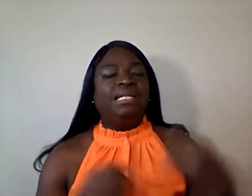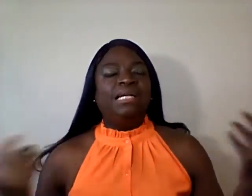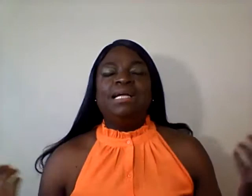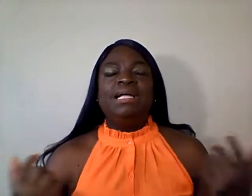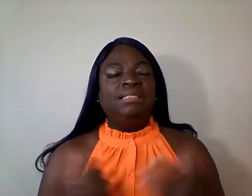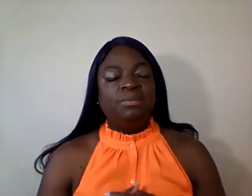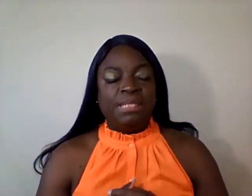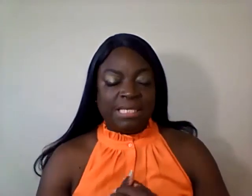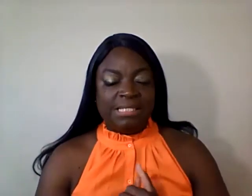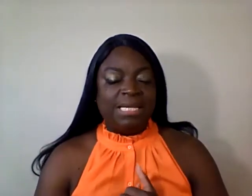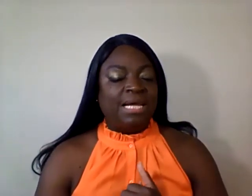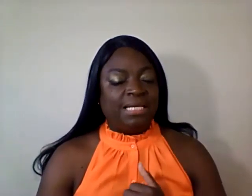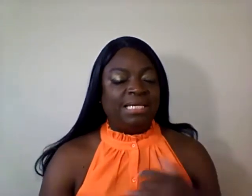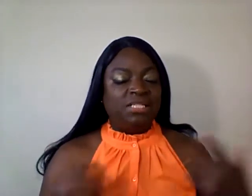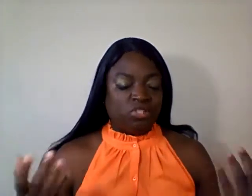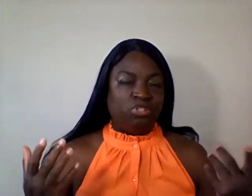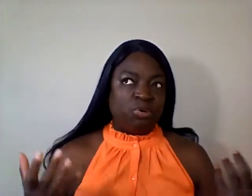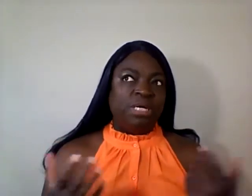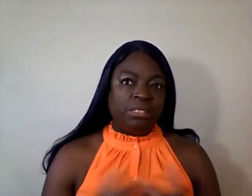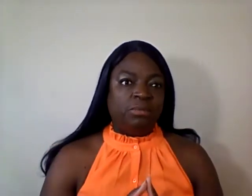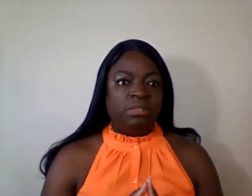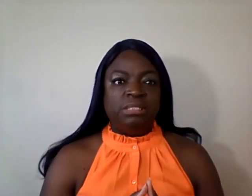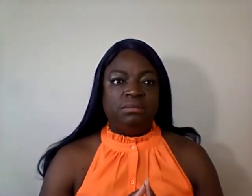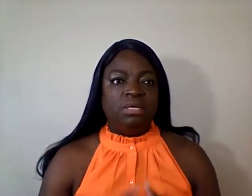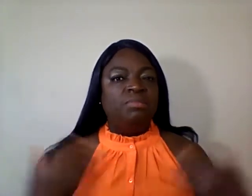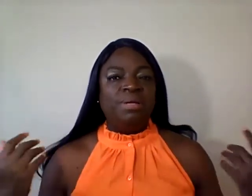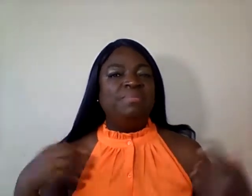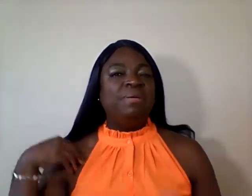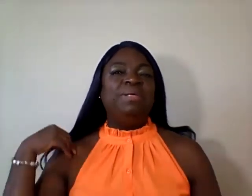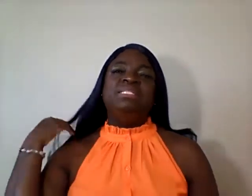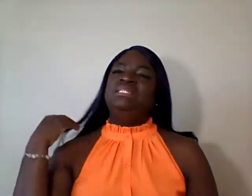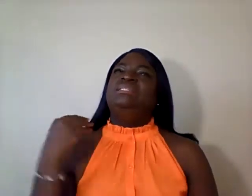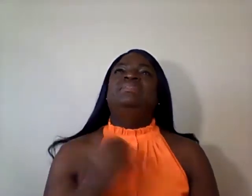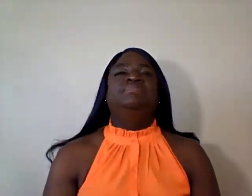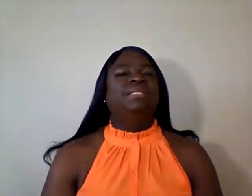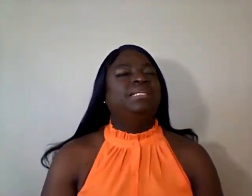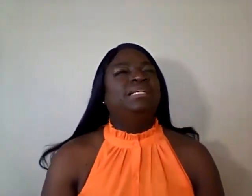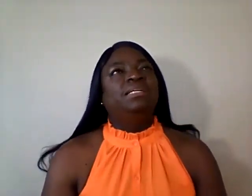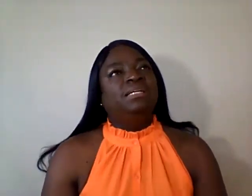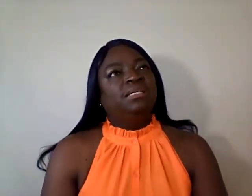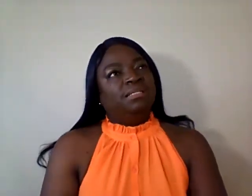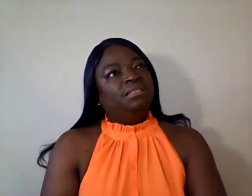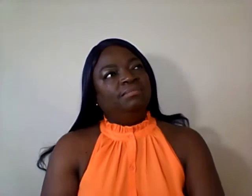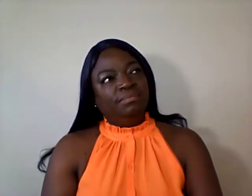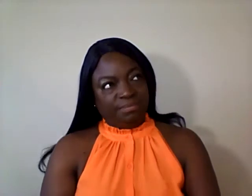I, I, so many things that I enjoy doing. It might be, uh,